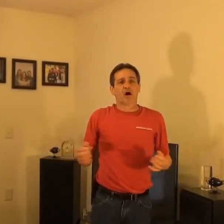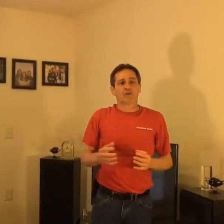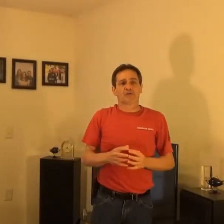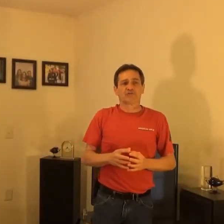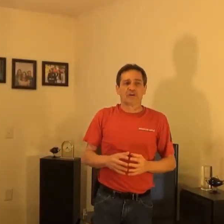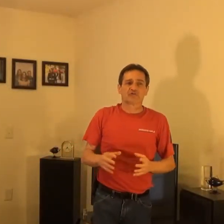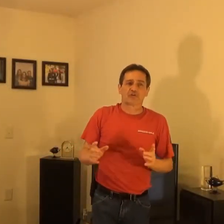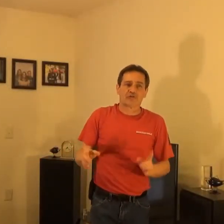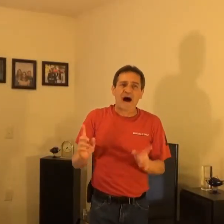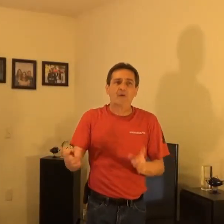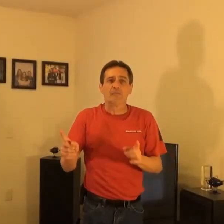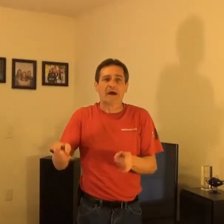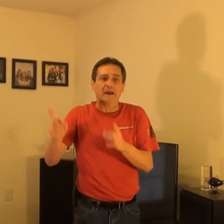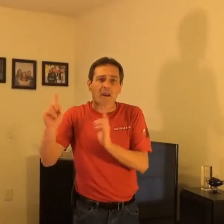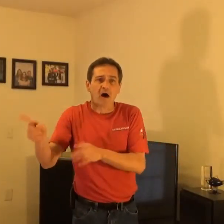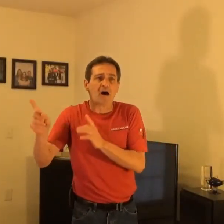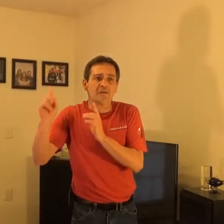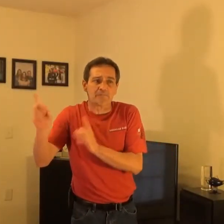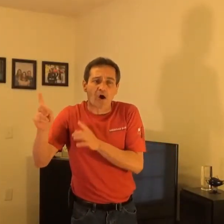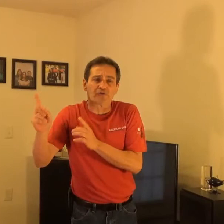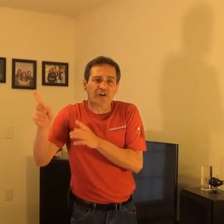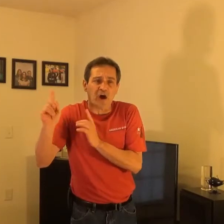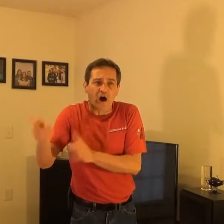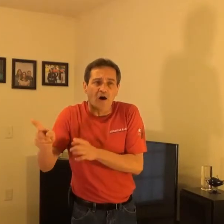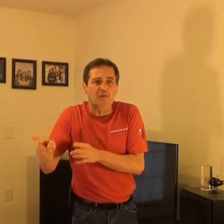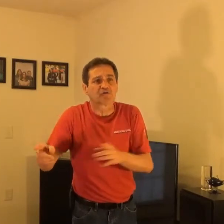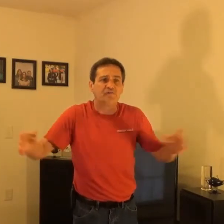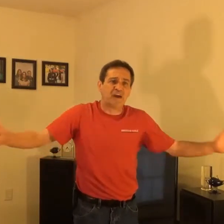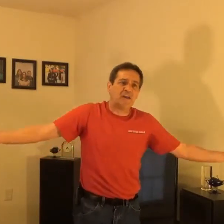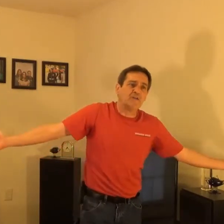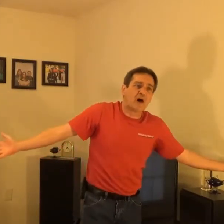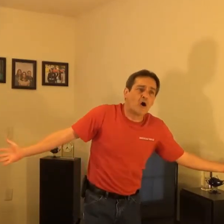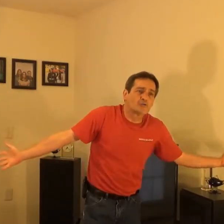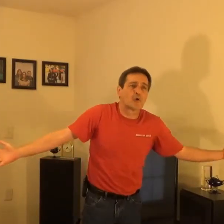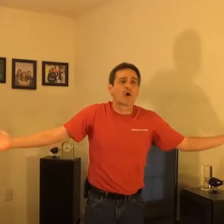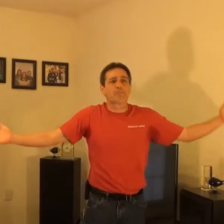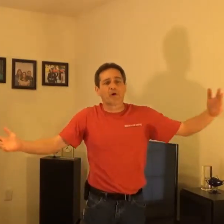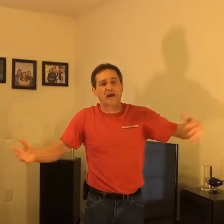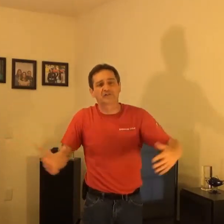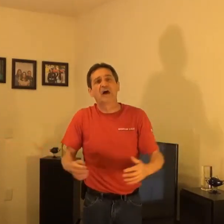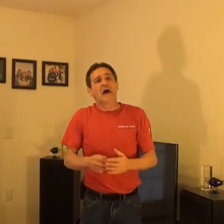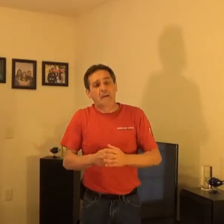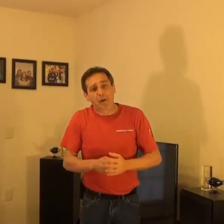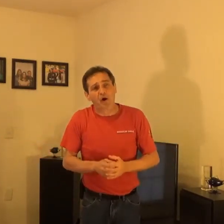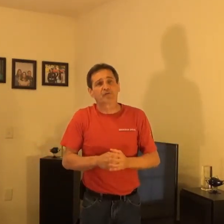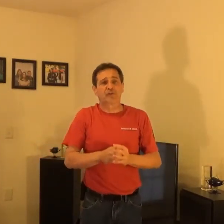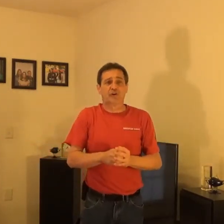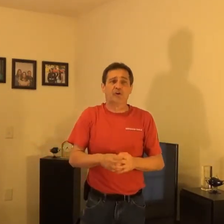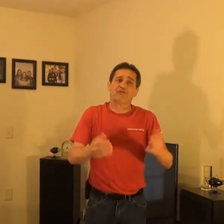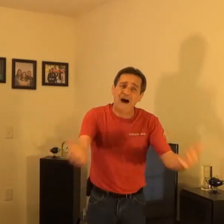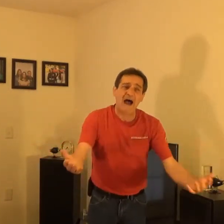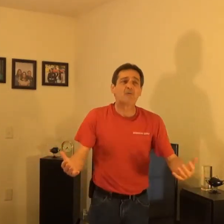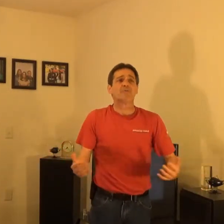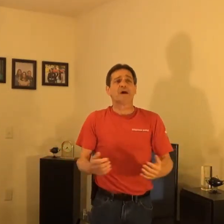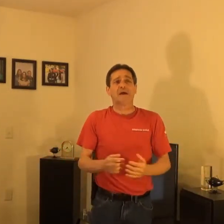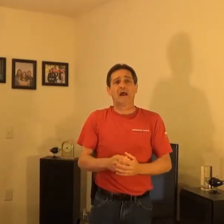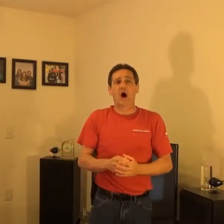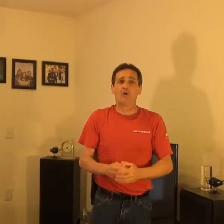brothers and sisters. Fight with me in love and mercy to others, defending those who are oppressed and persecuted. Fight with me in hope.